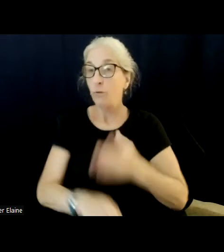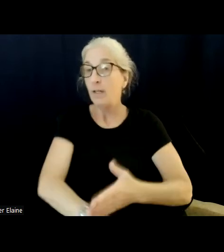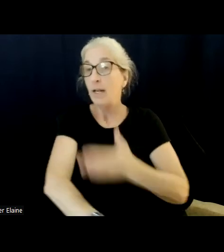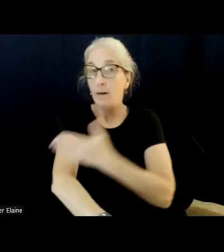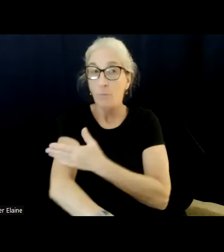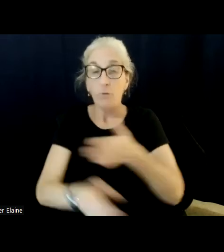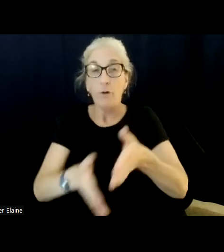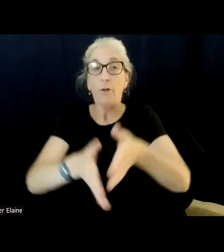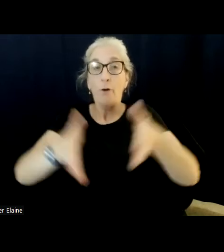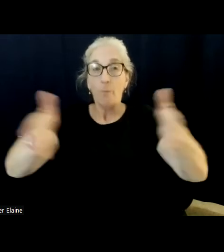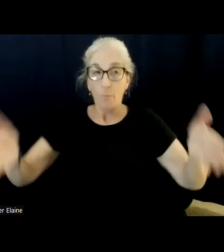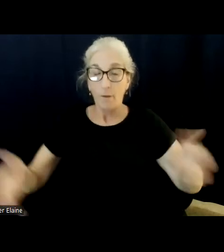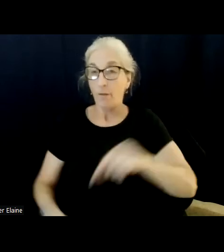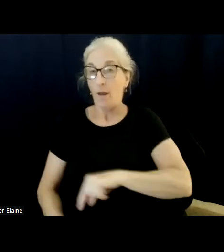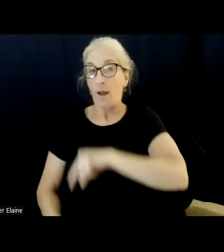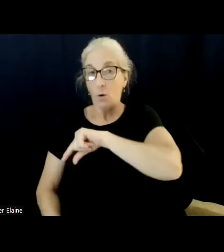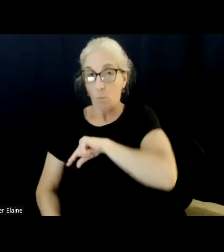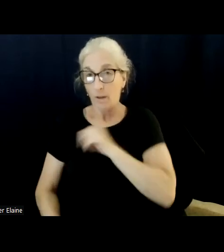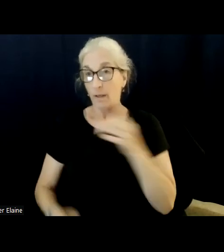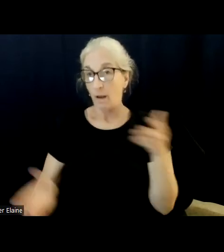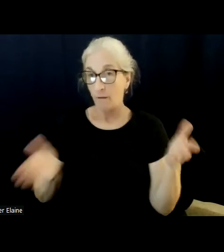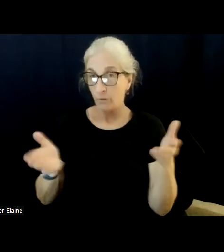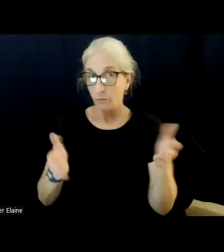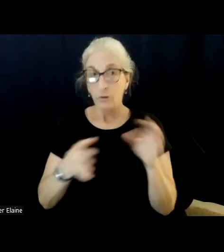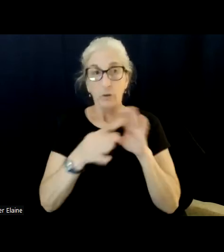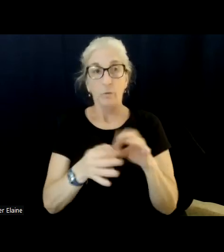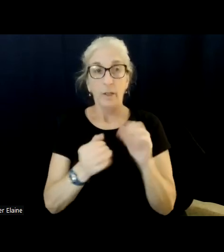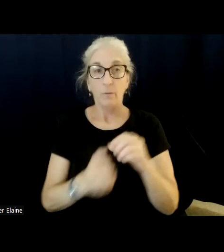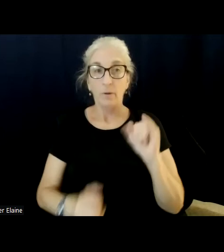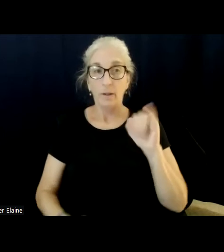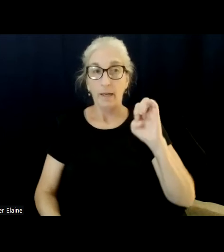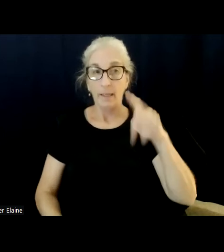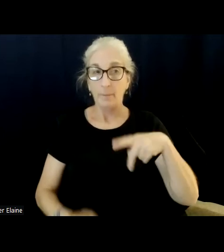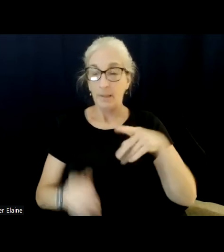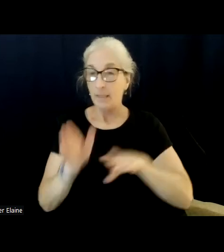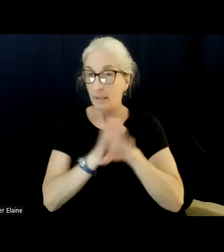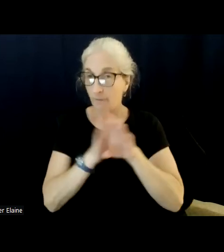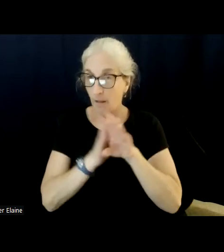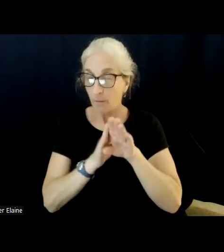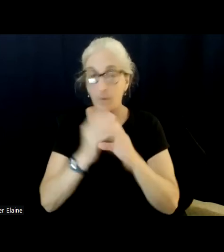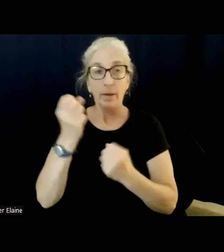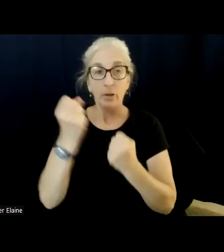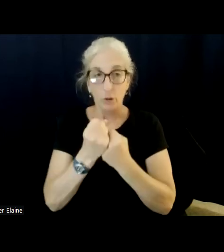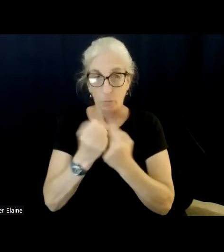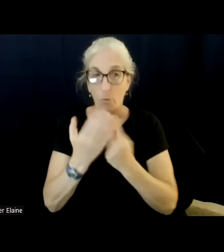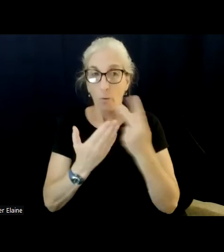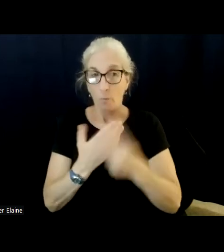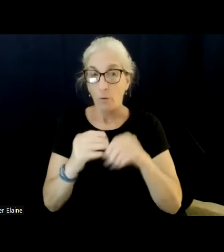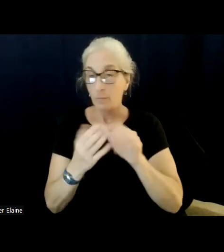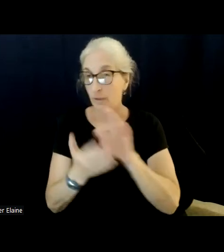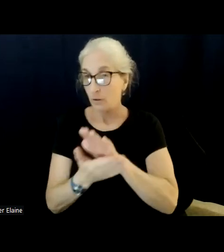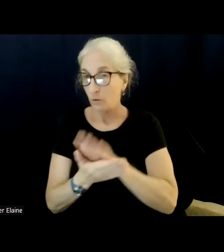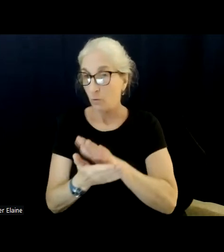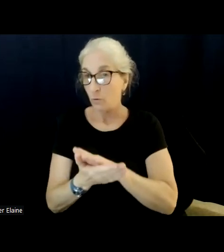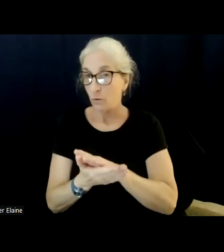services in our IEP development and support programs in our public schools. Beyond that, in the federal level, I think our